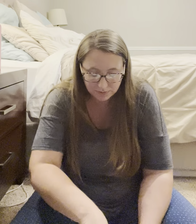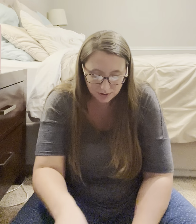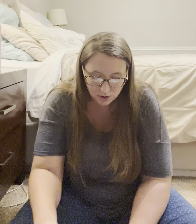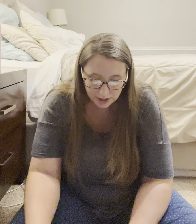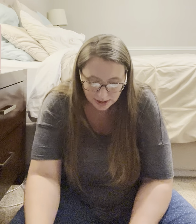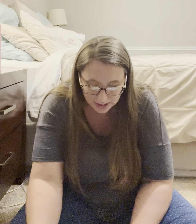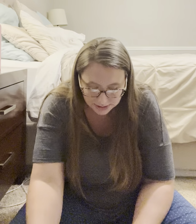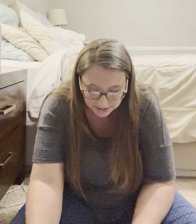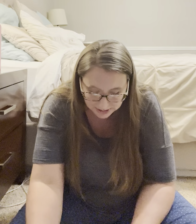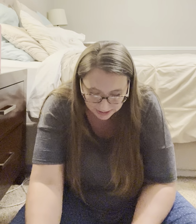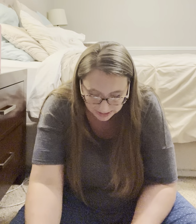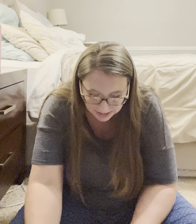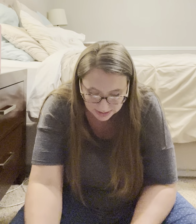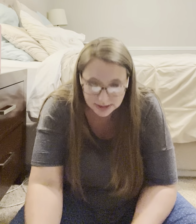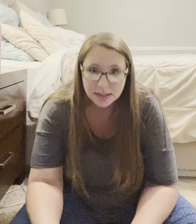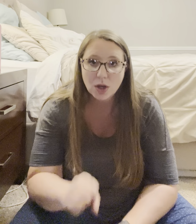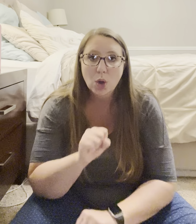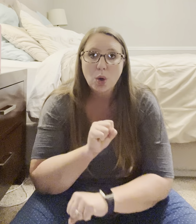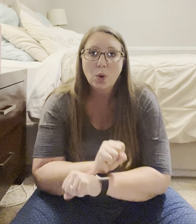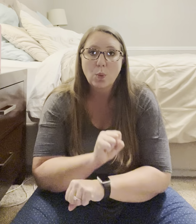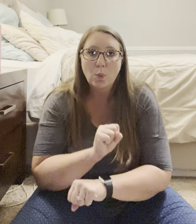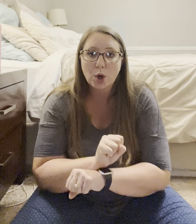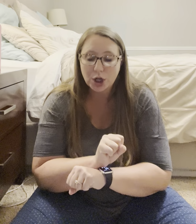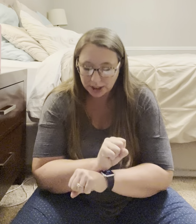Okay. Next is work.